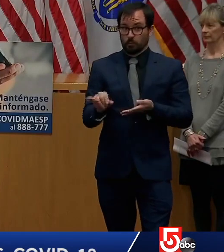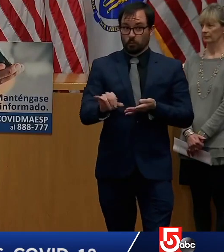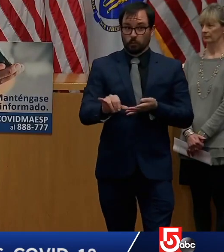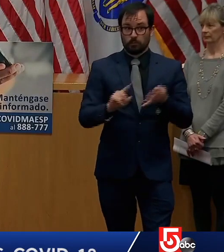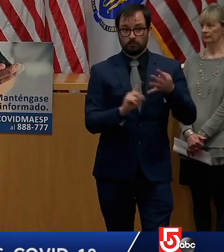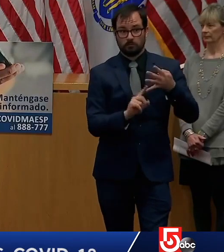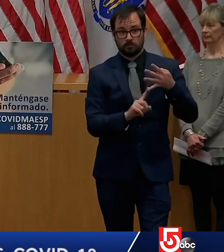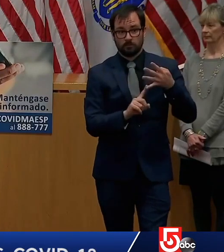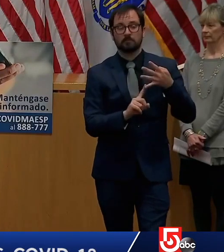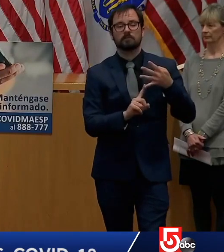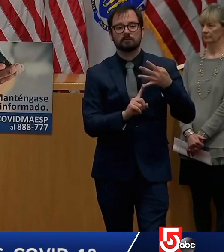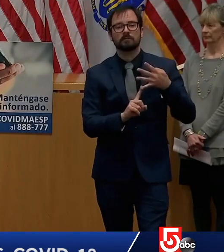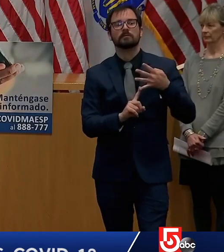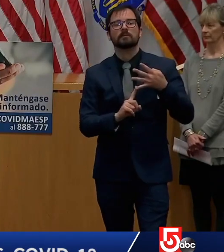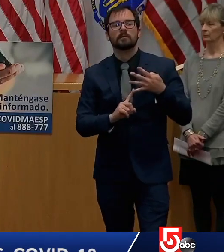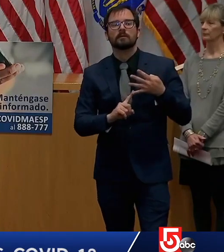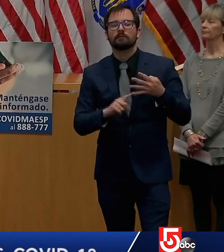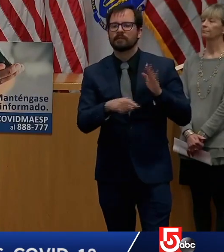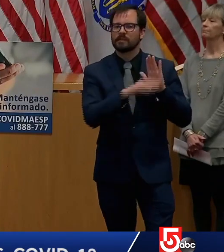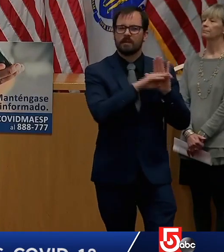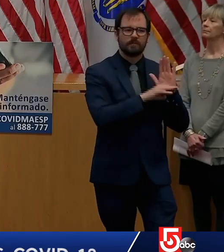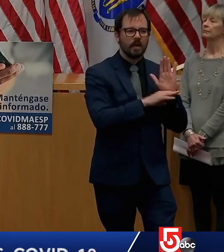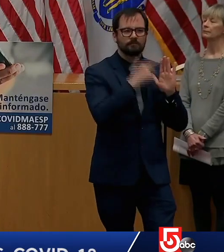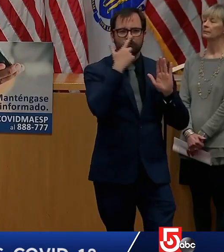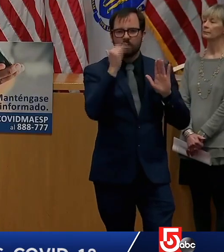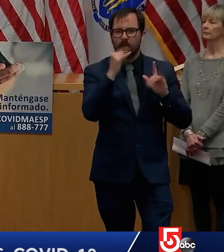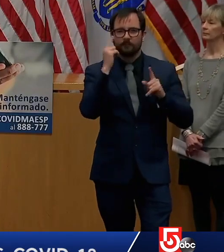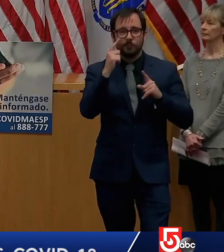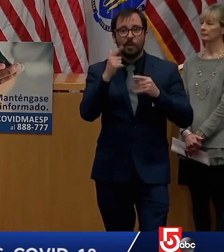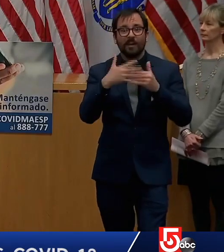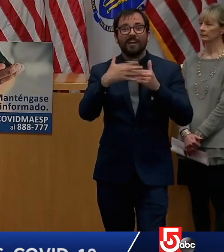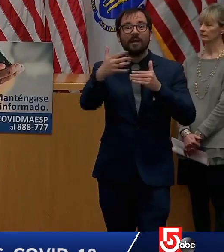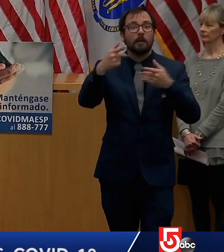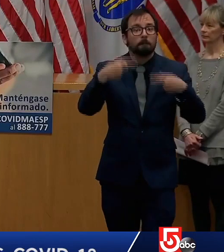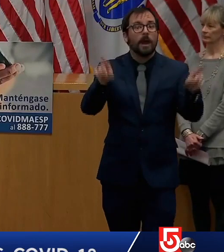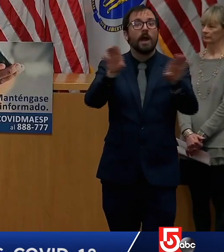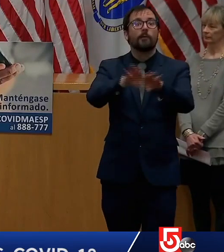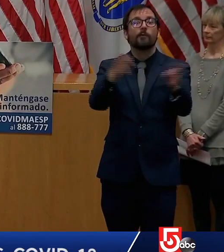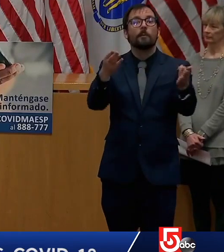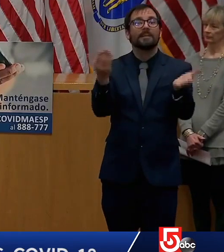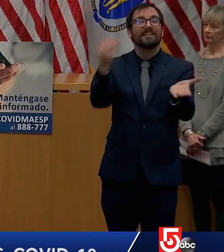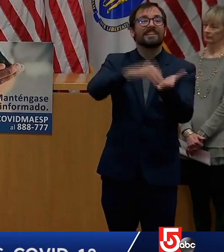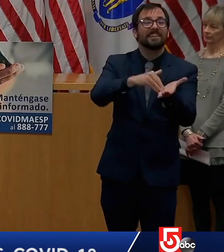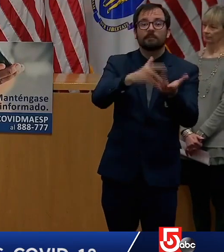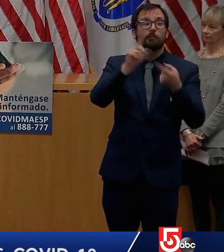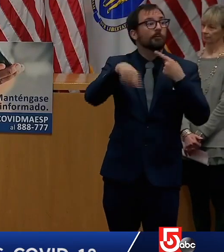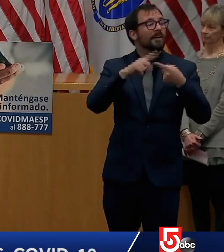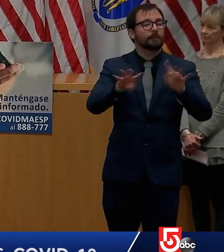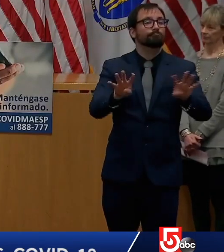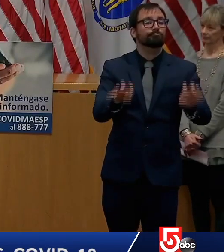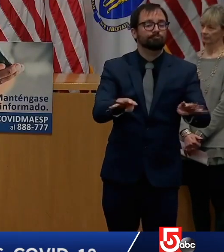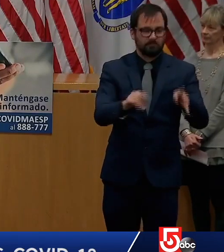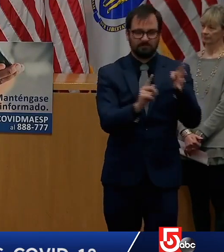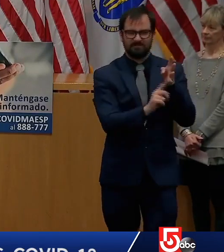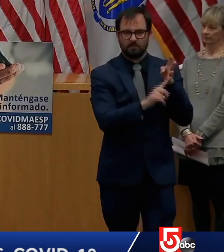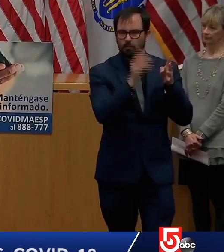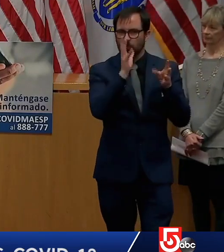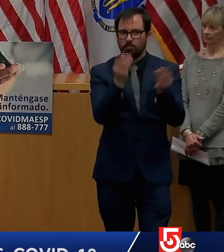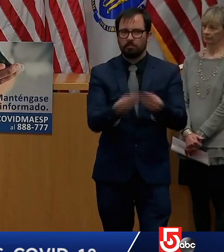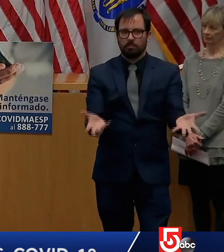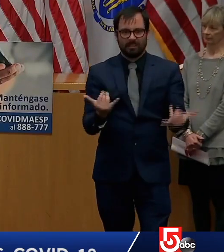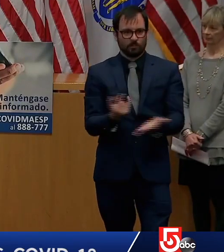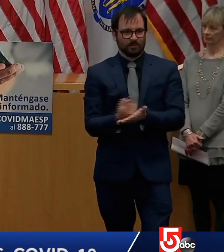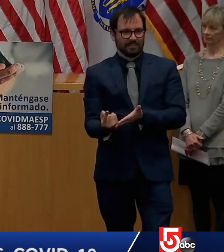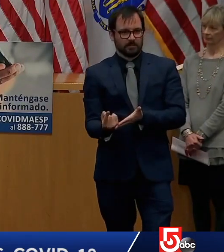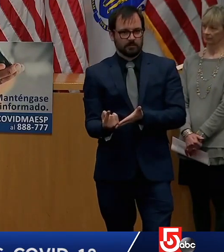happen in the coming months in collaboration with health experts and the school community. Today's announcement gives us additional time to